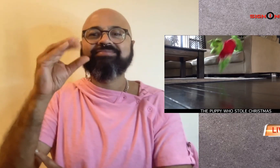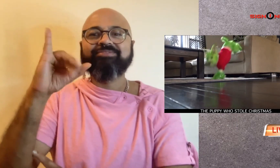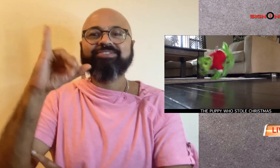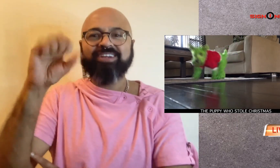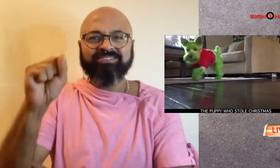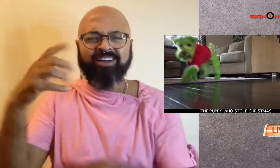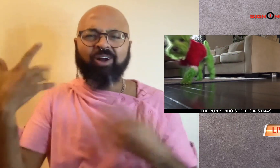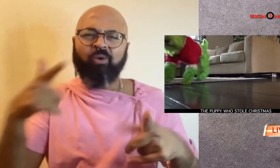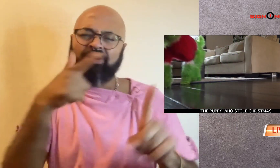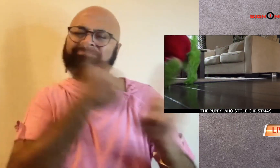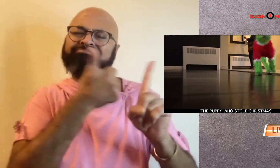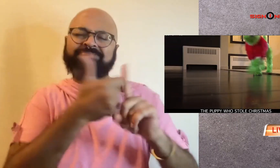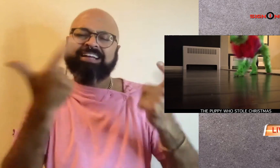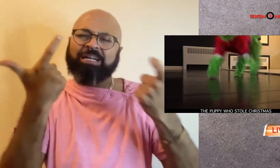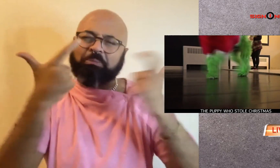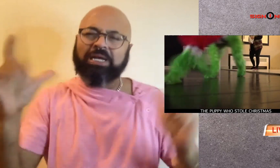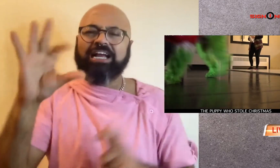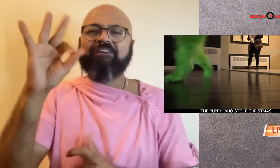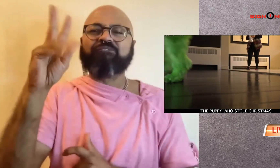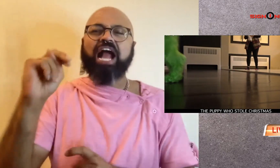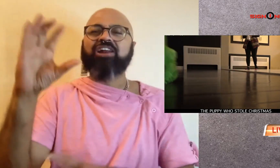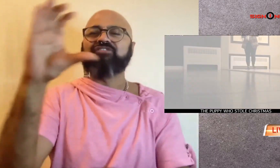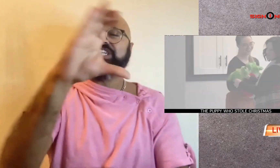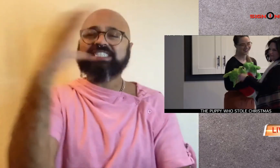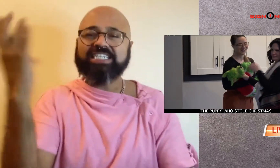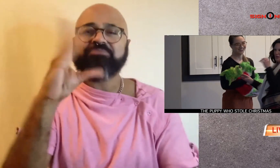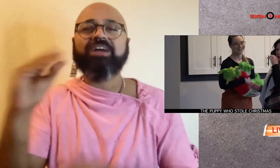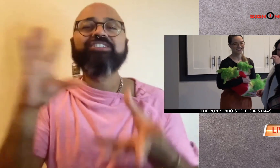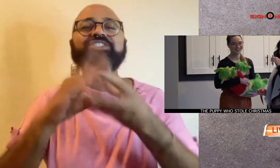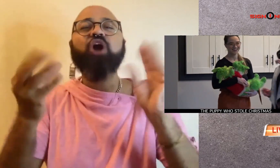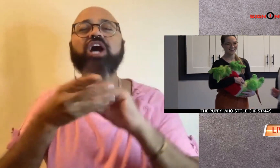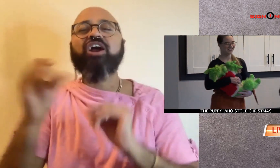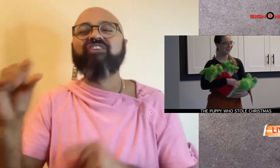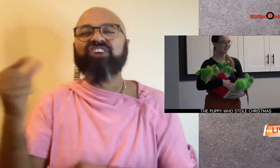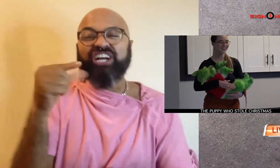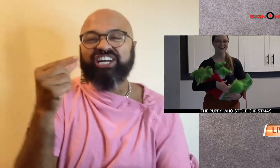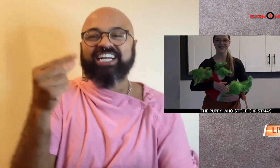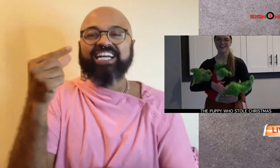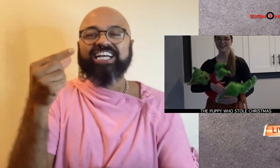A family in Illinois are big fans of Christmas and the story of the Grinch.